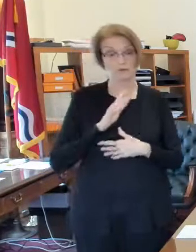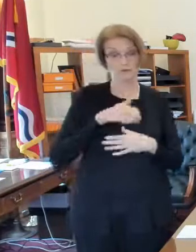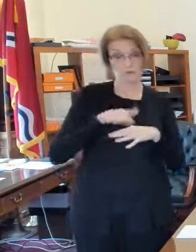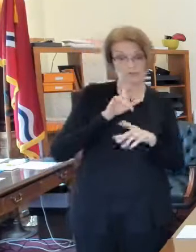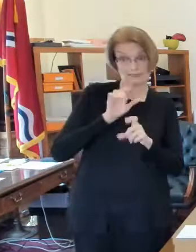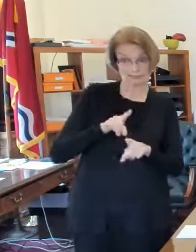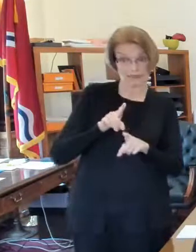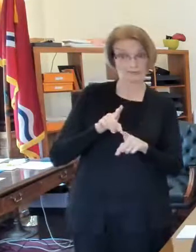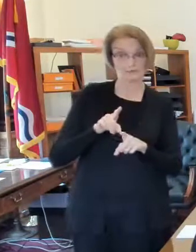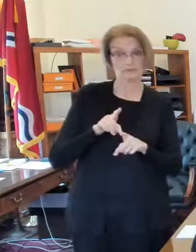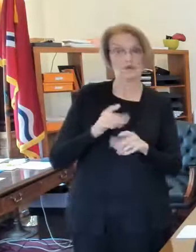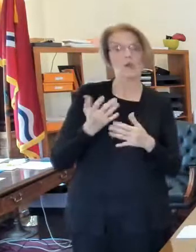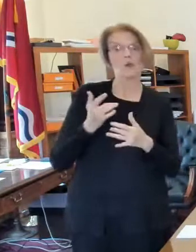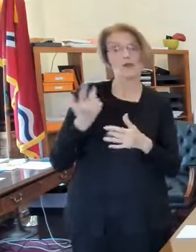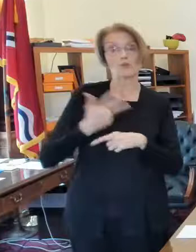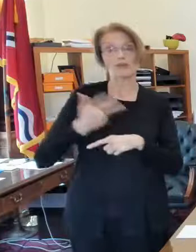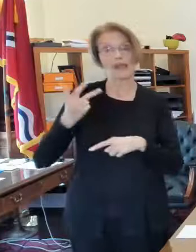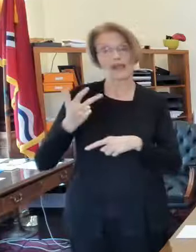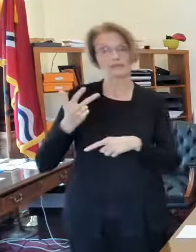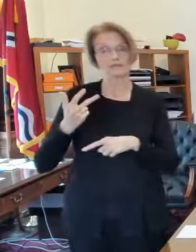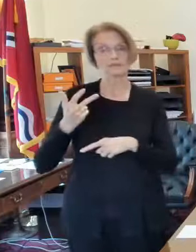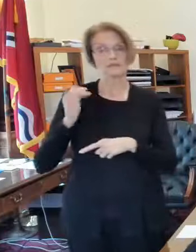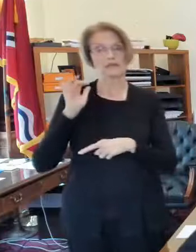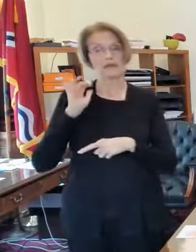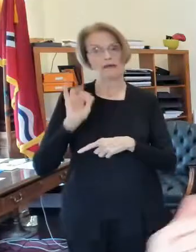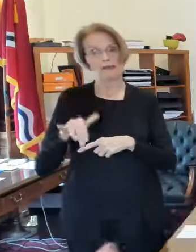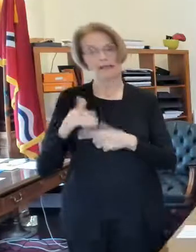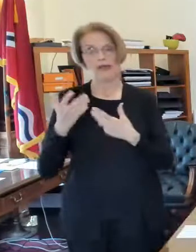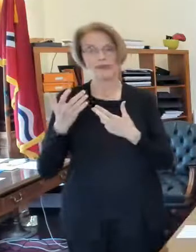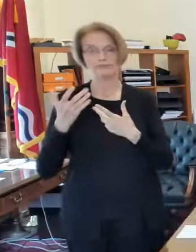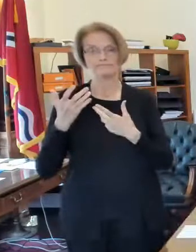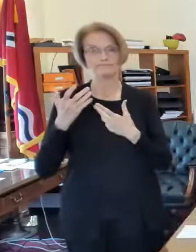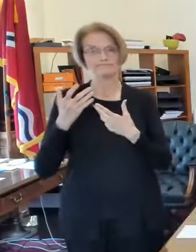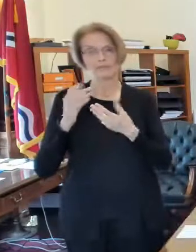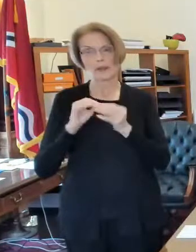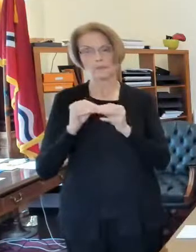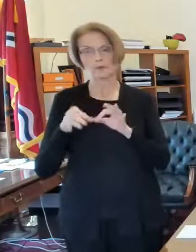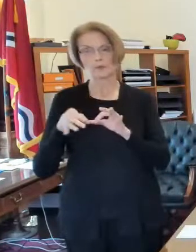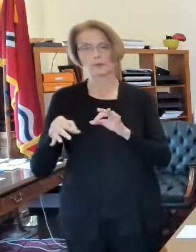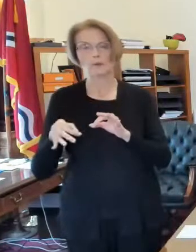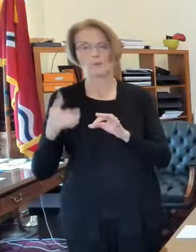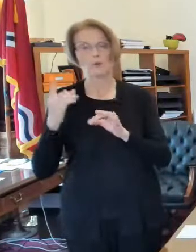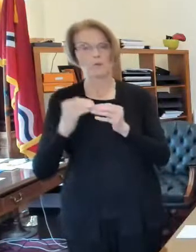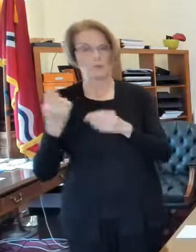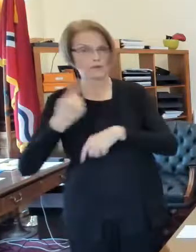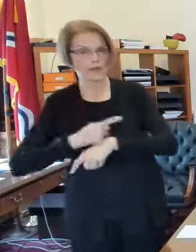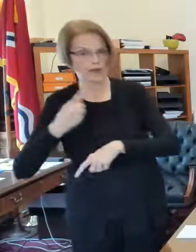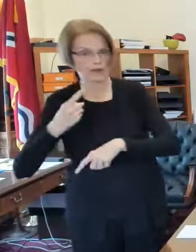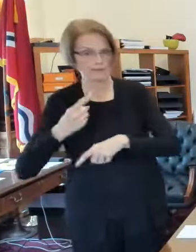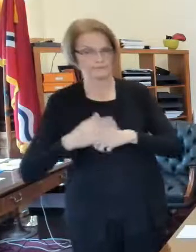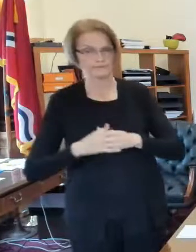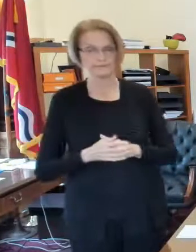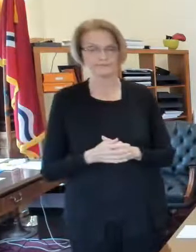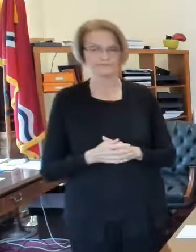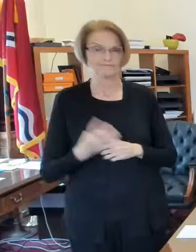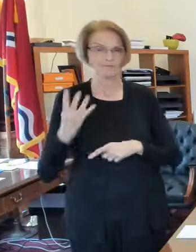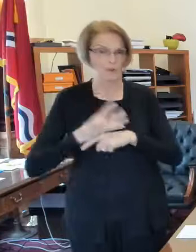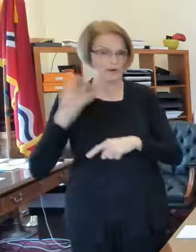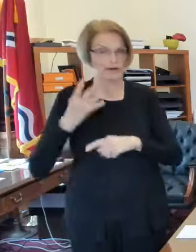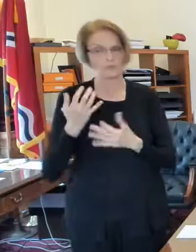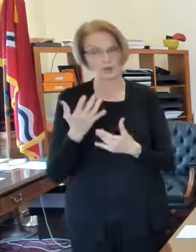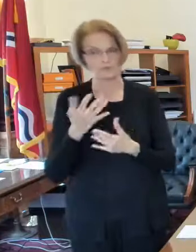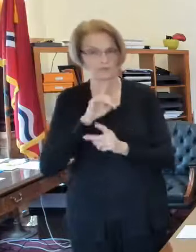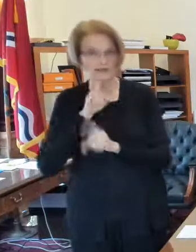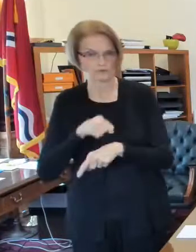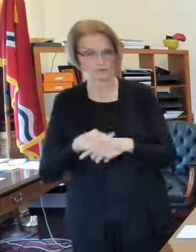results back and that's eased up inched up about another day so hopefully that capacity